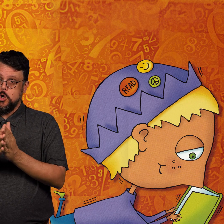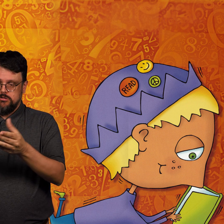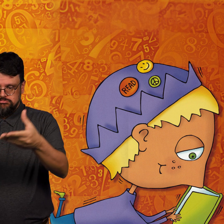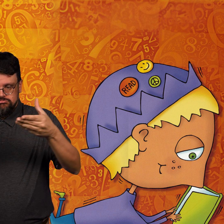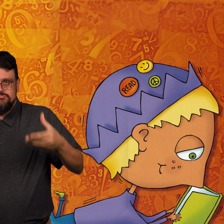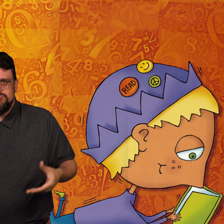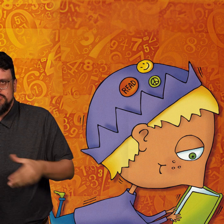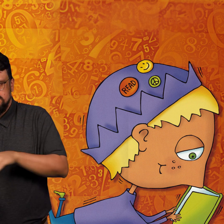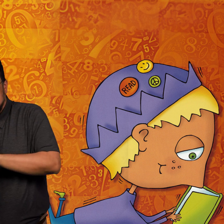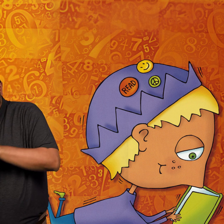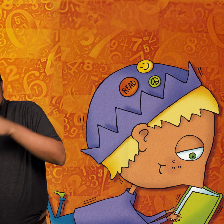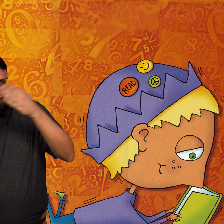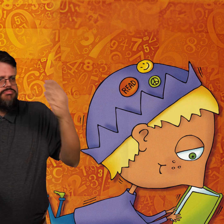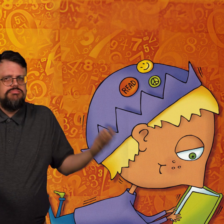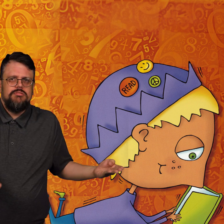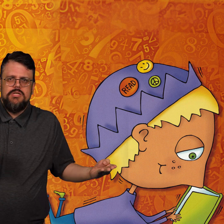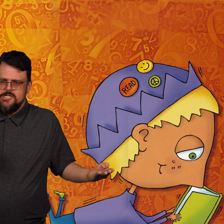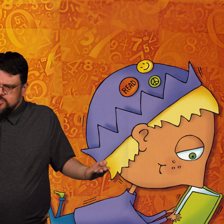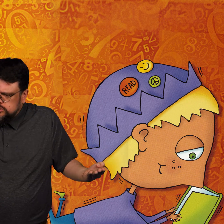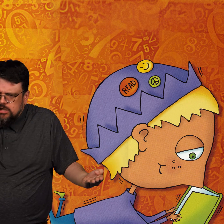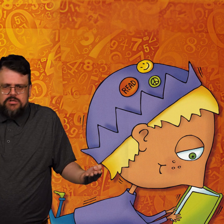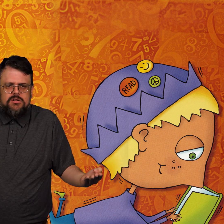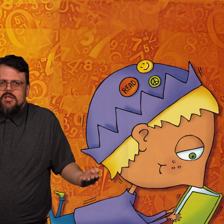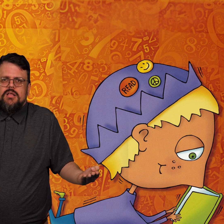When you have read one of many chapters in a book,